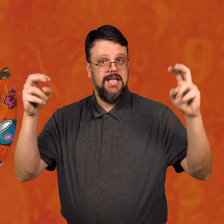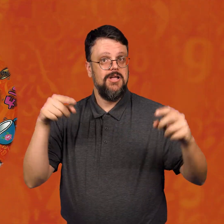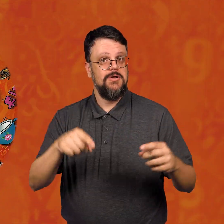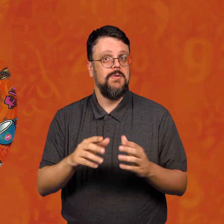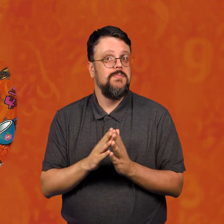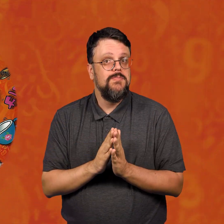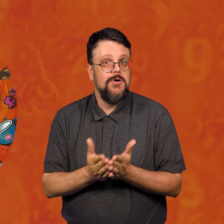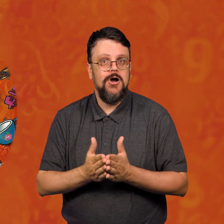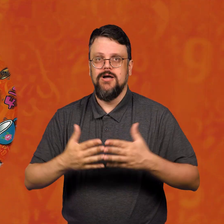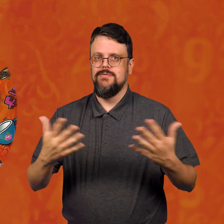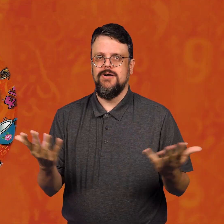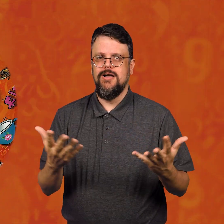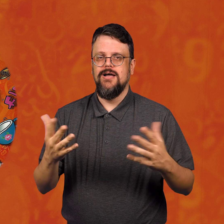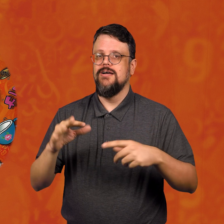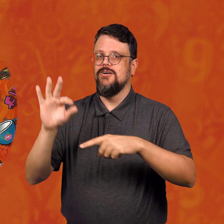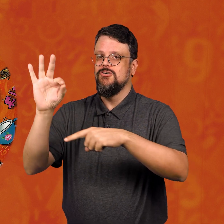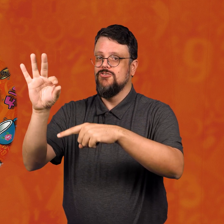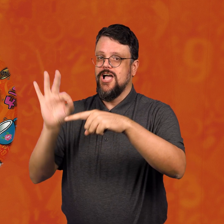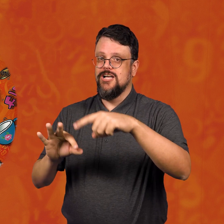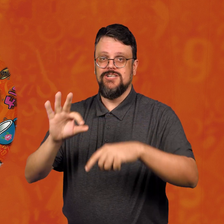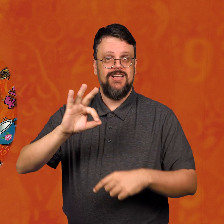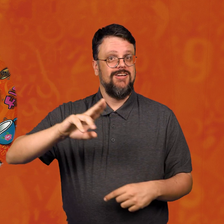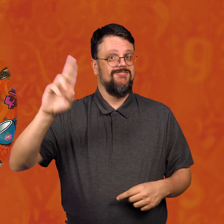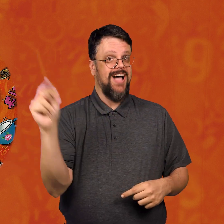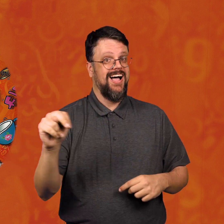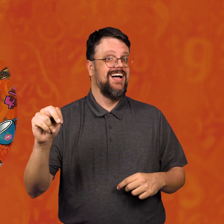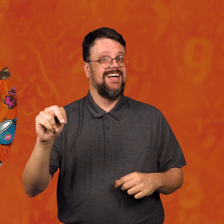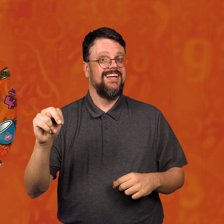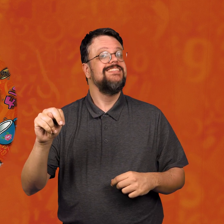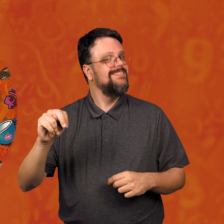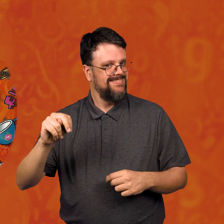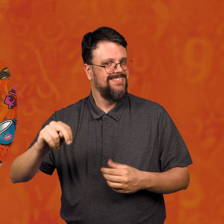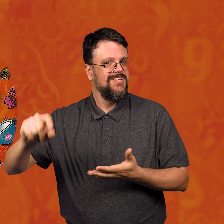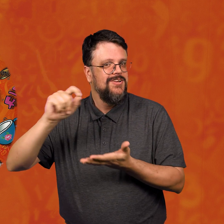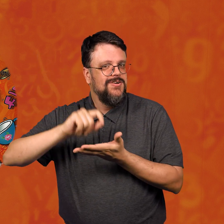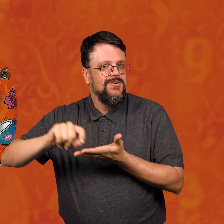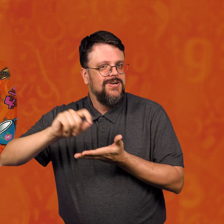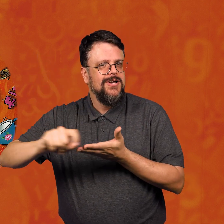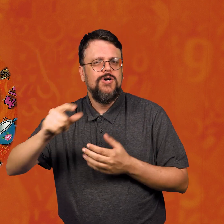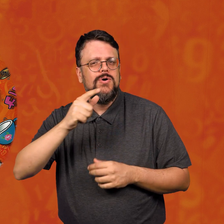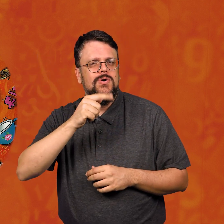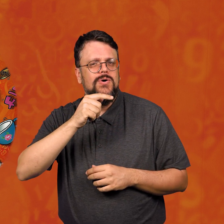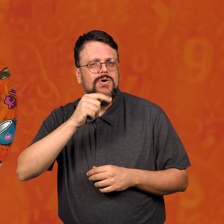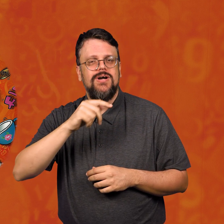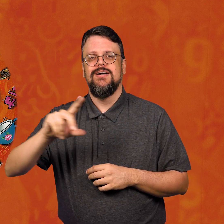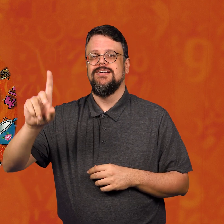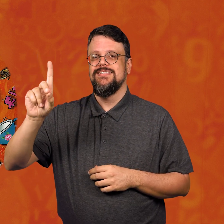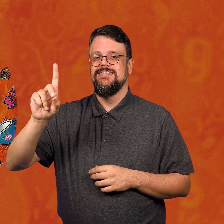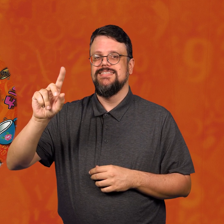This book is called Fraction Fun, written by David